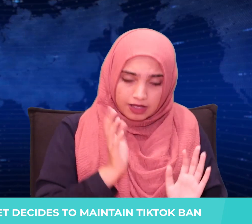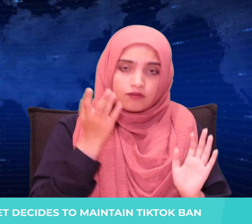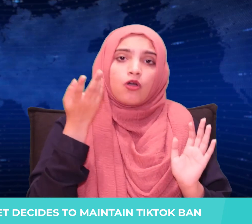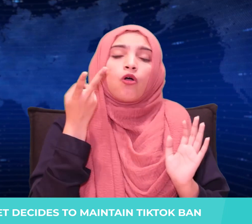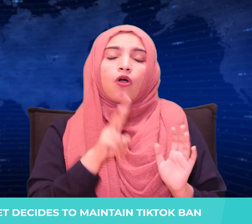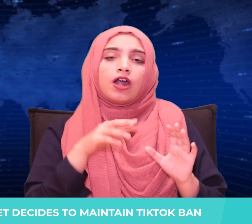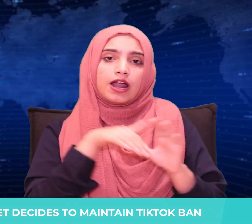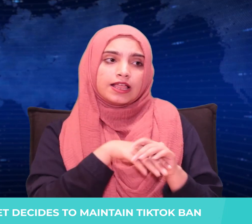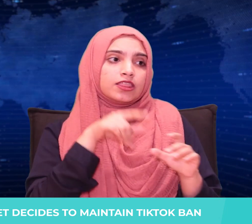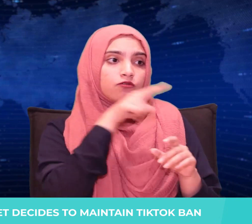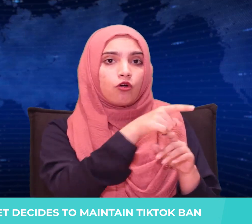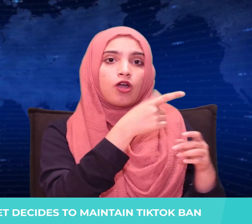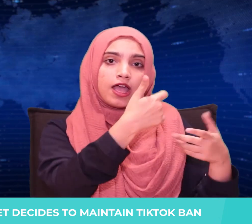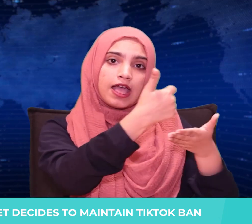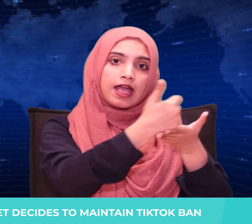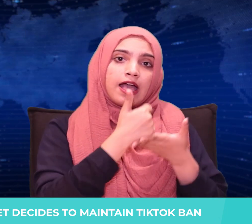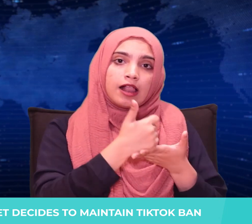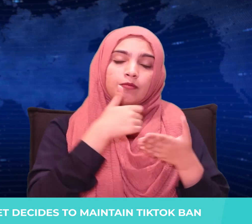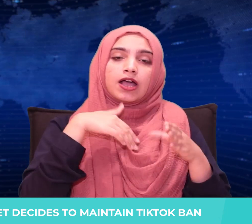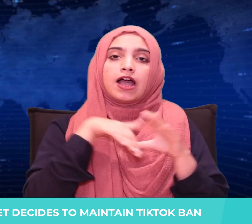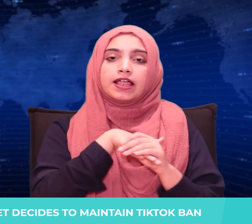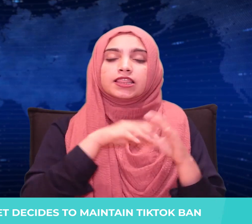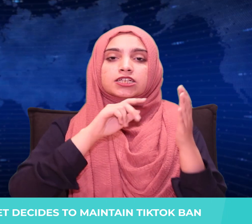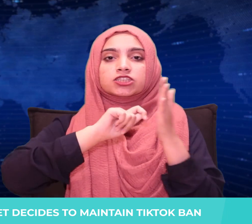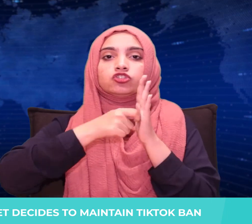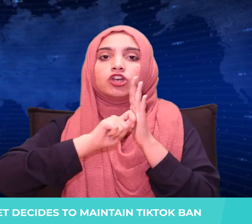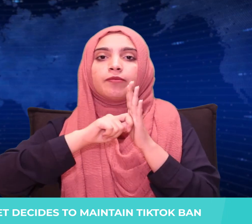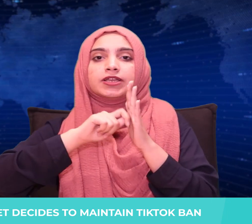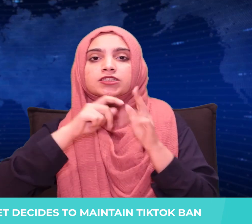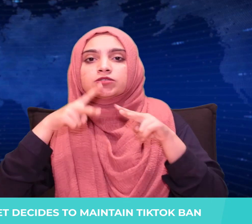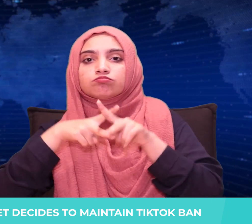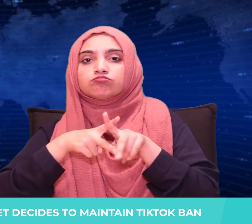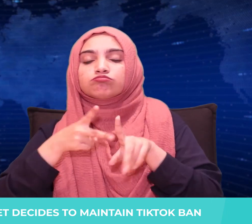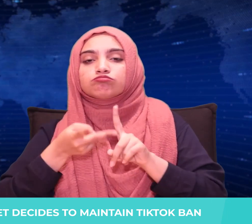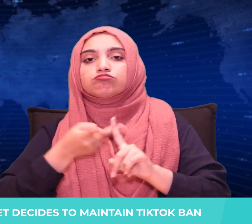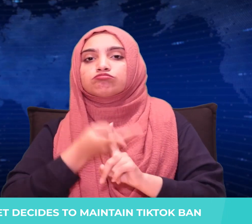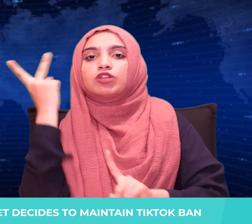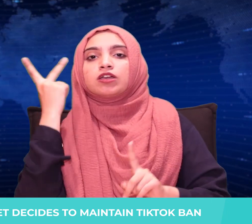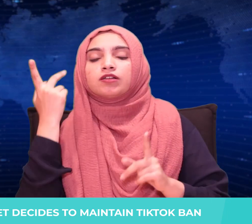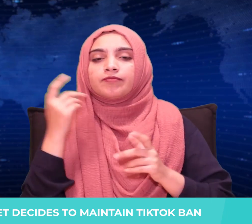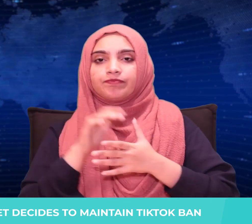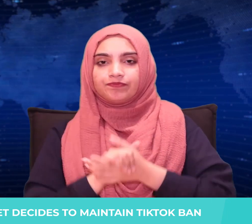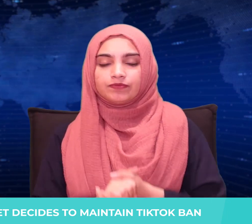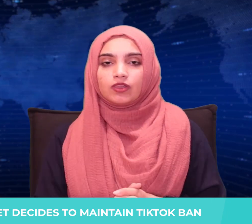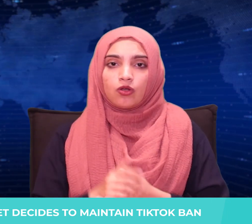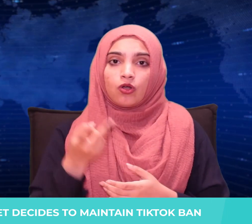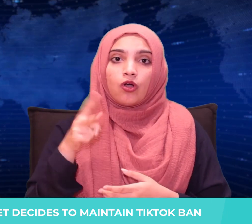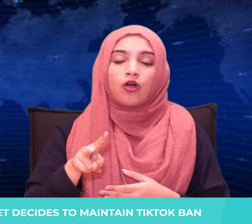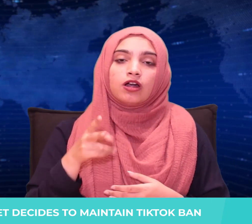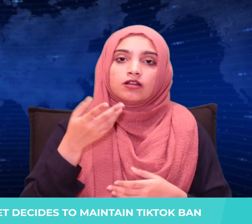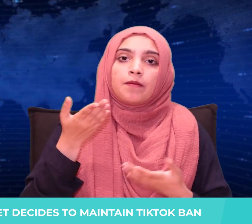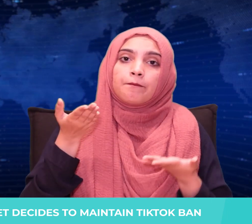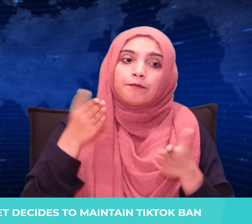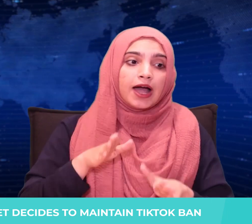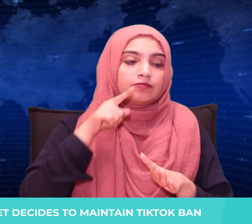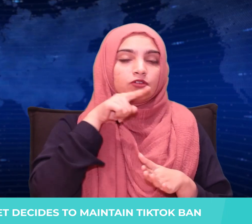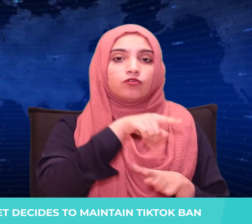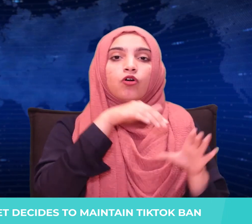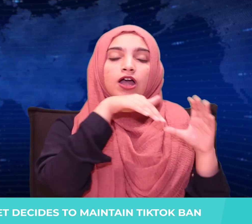AT&T. Together, they began recruiting other AT&T employees at a call center in Washington.